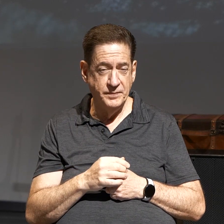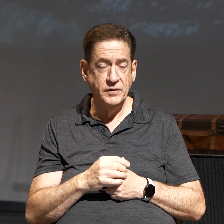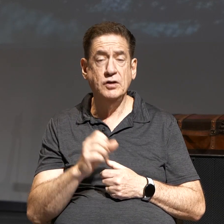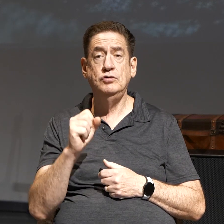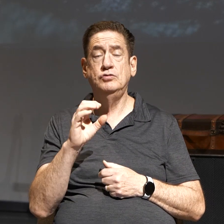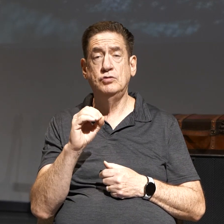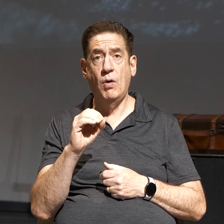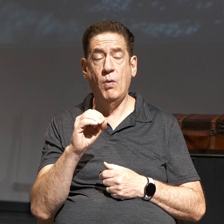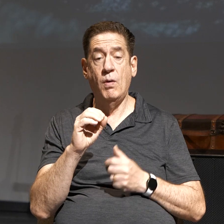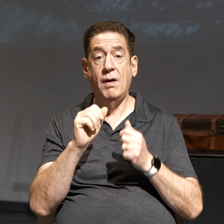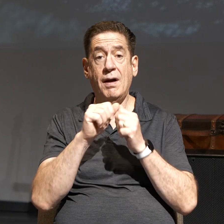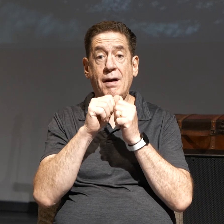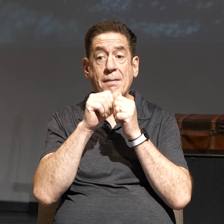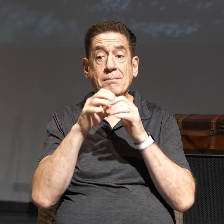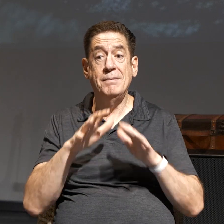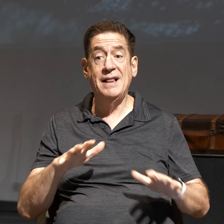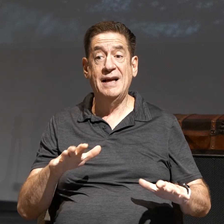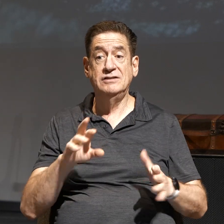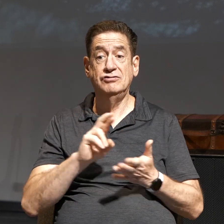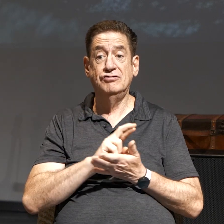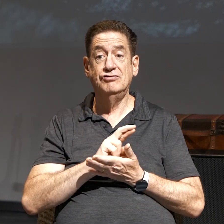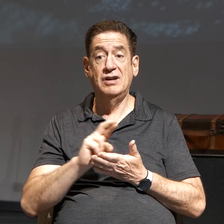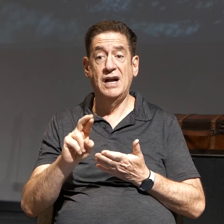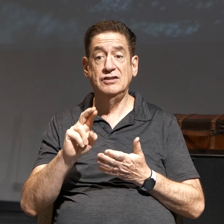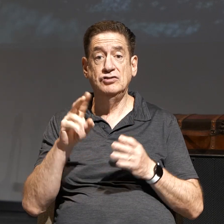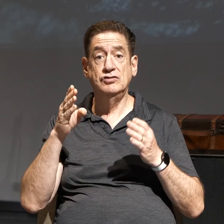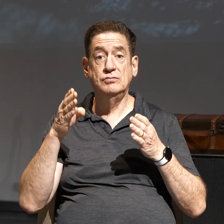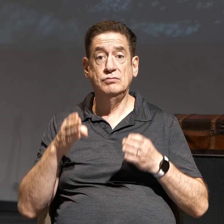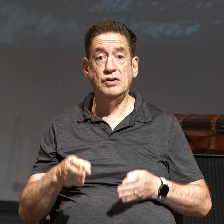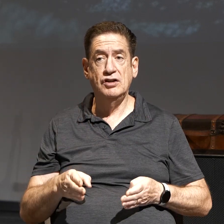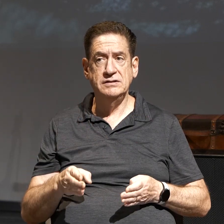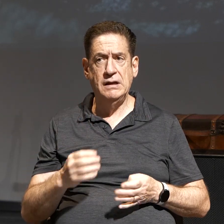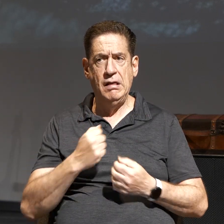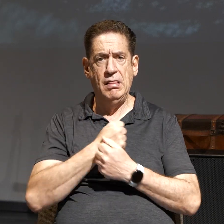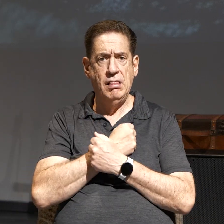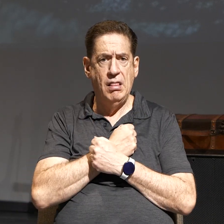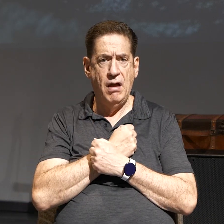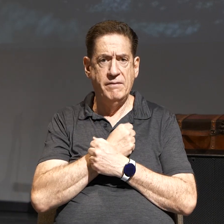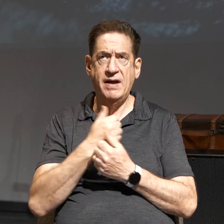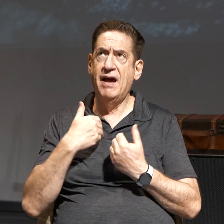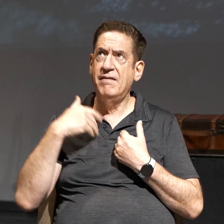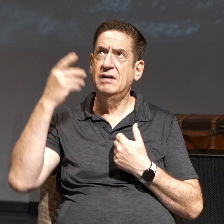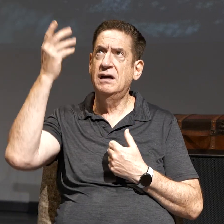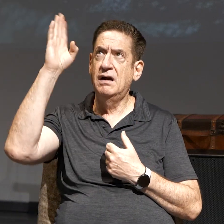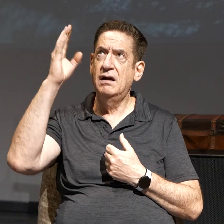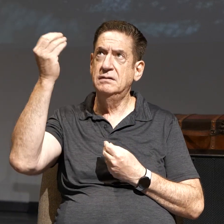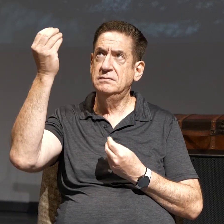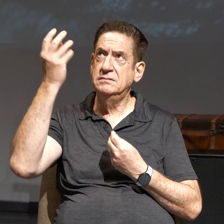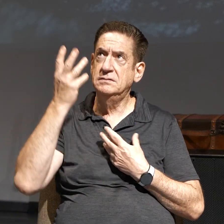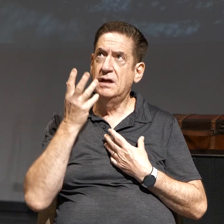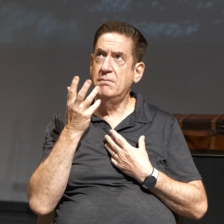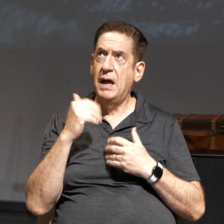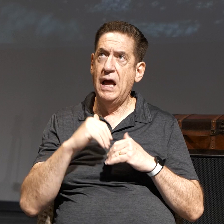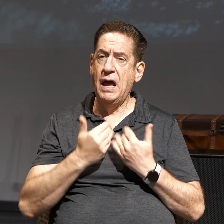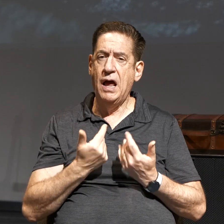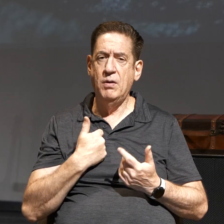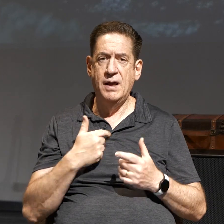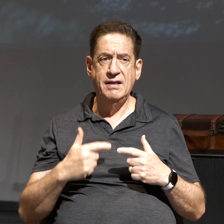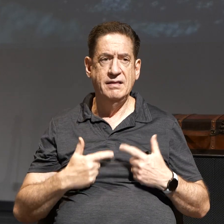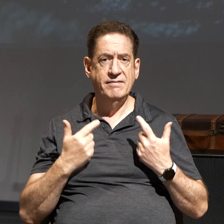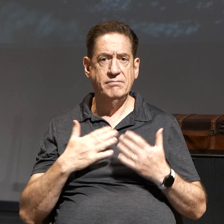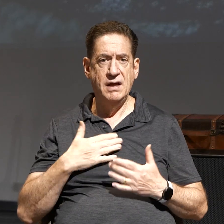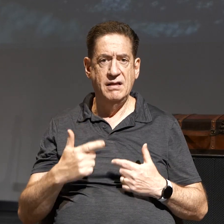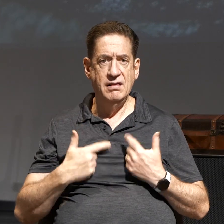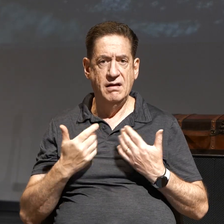So, a blessed, righteous person loves having God tell them how to live their life, is really what he's saying.